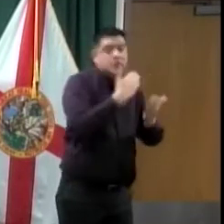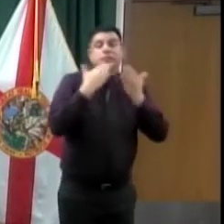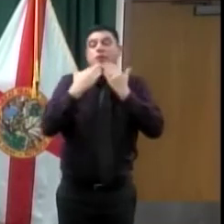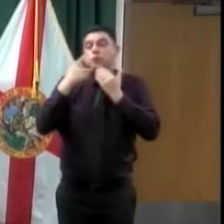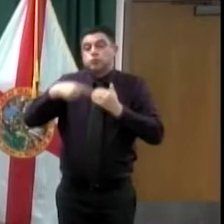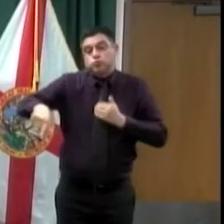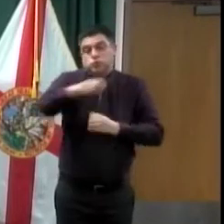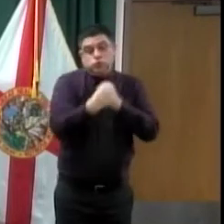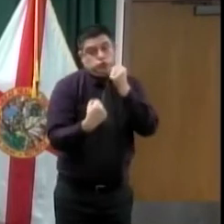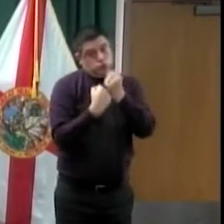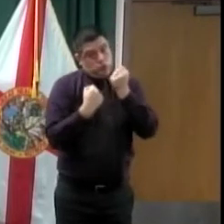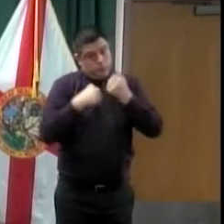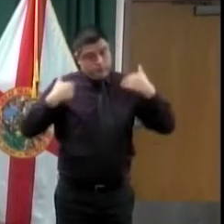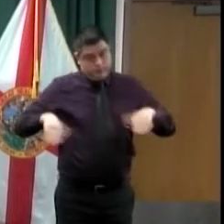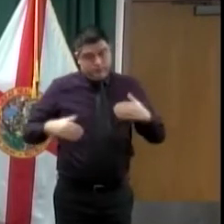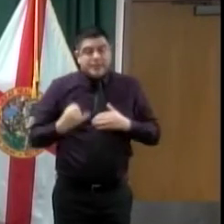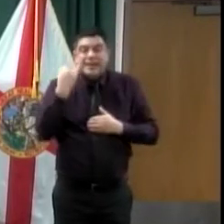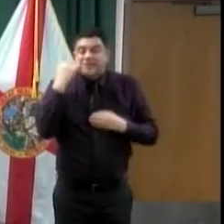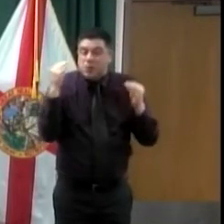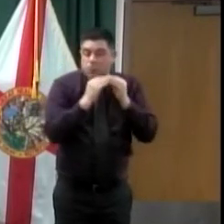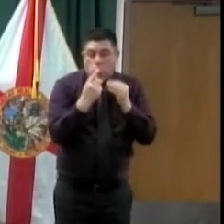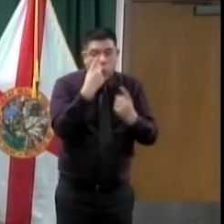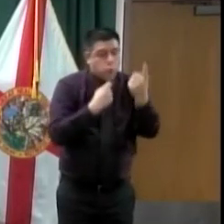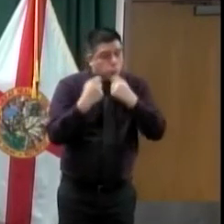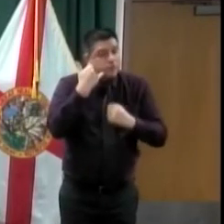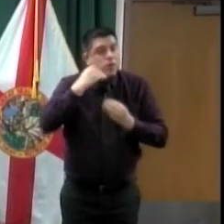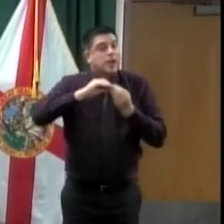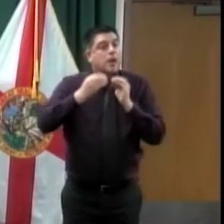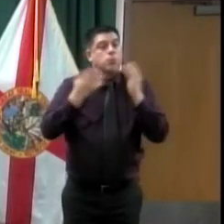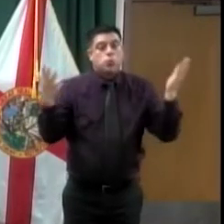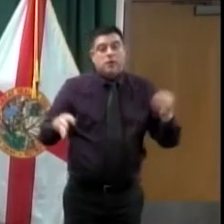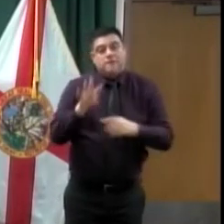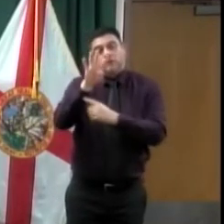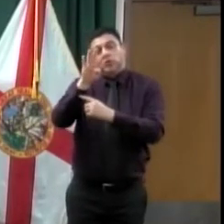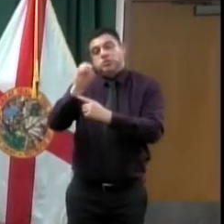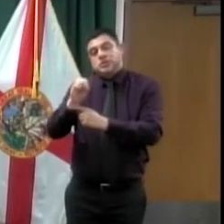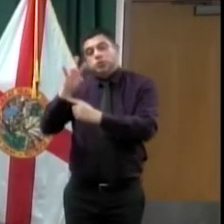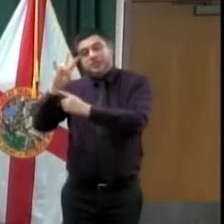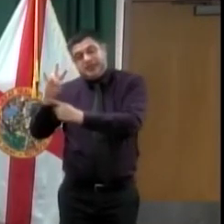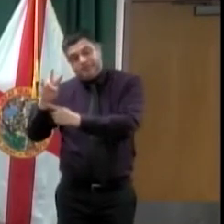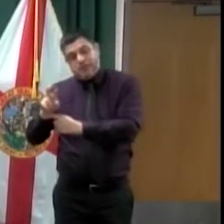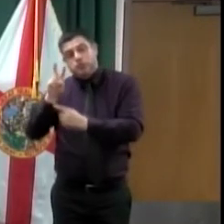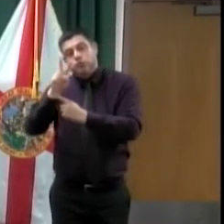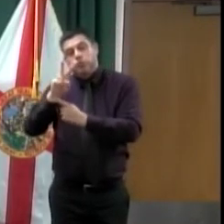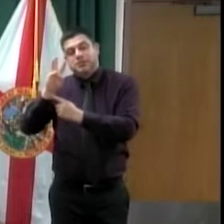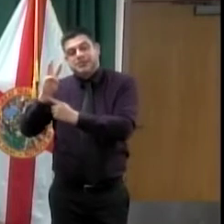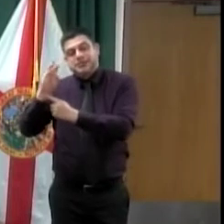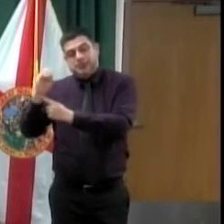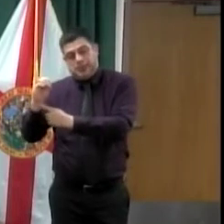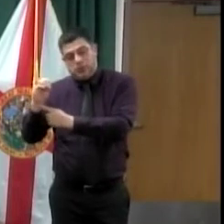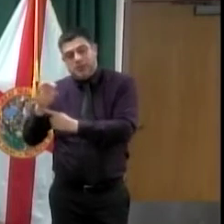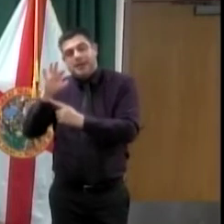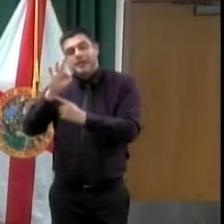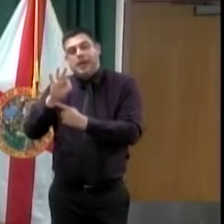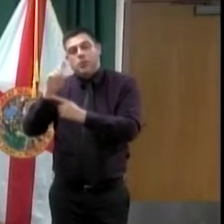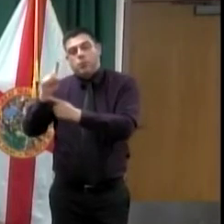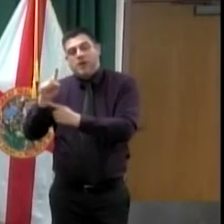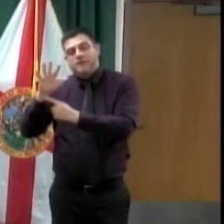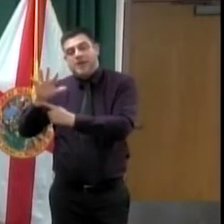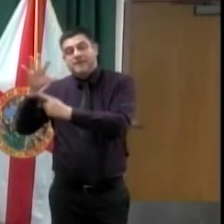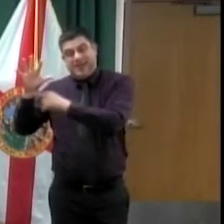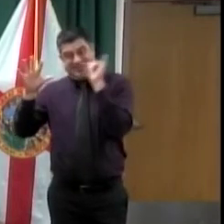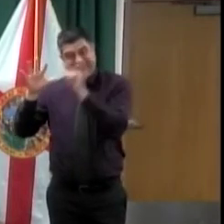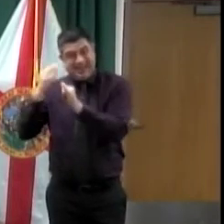our direct hotline 407-260-9155 or visit